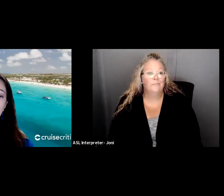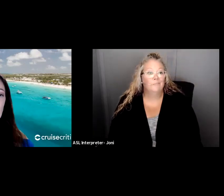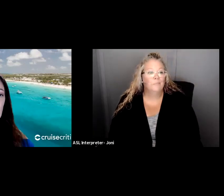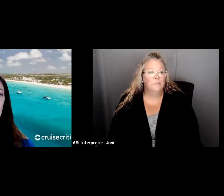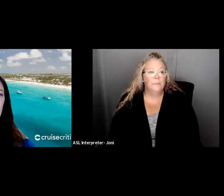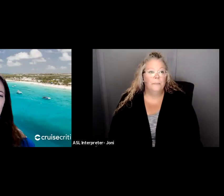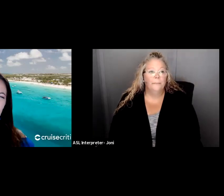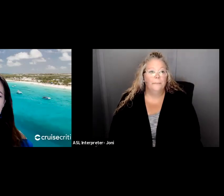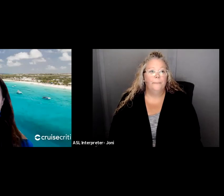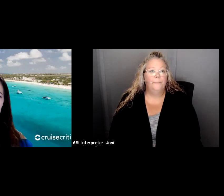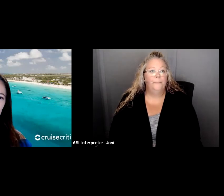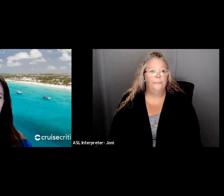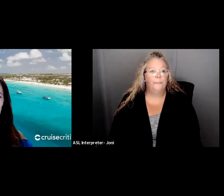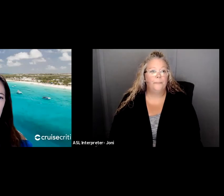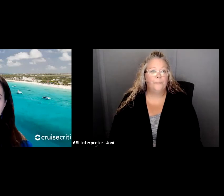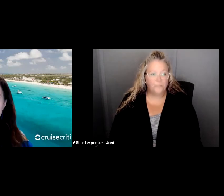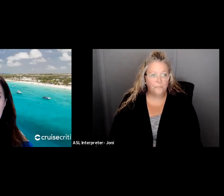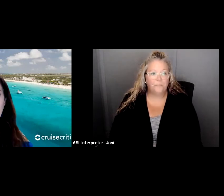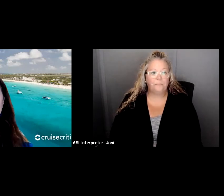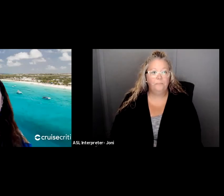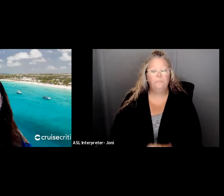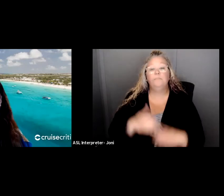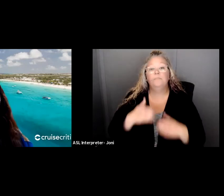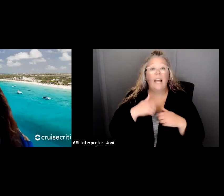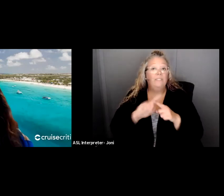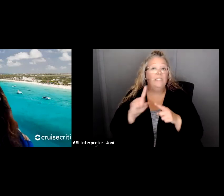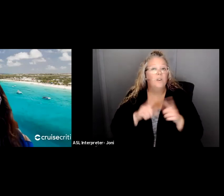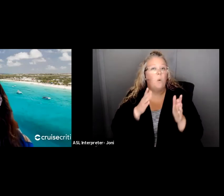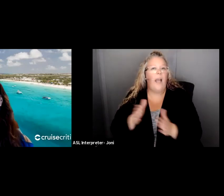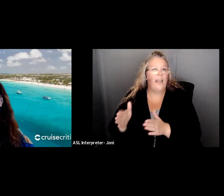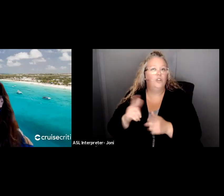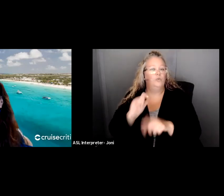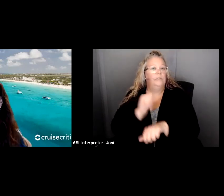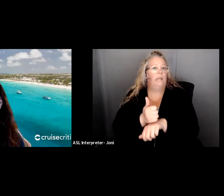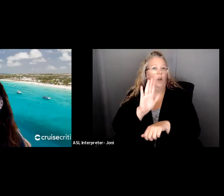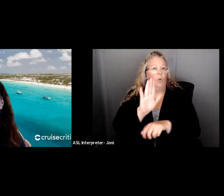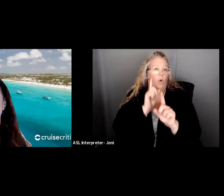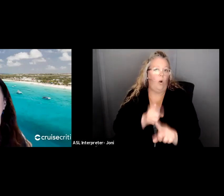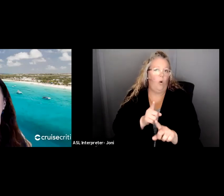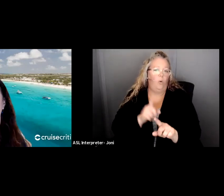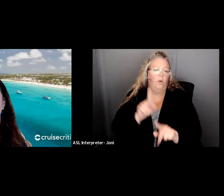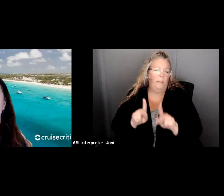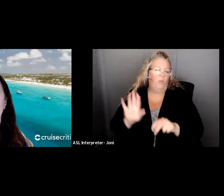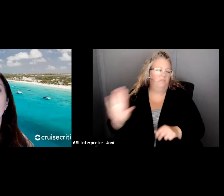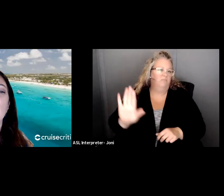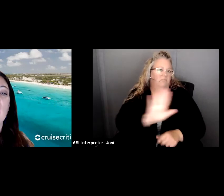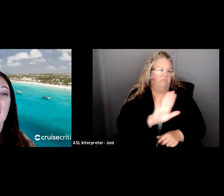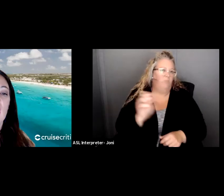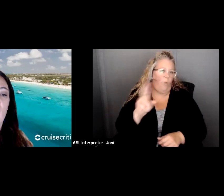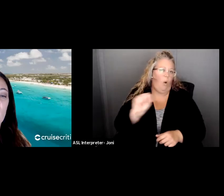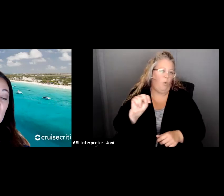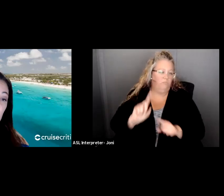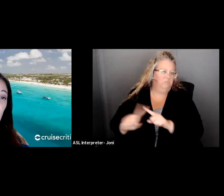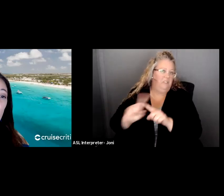and everybody uses a different technique, but I'd say the most popular one, and I have three listed here. I'll go over those,